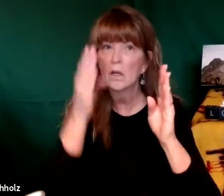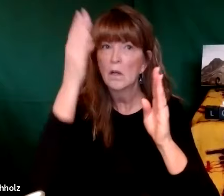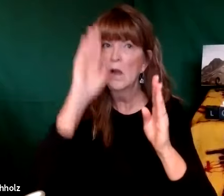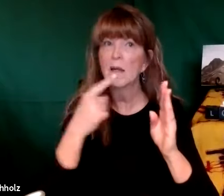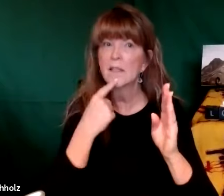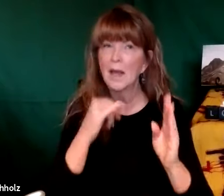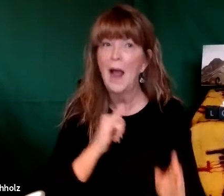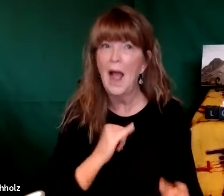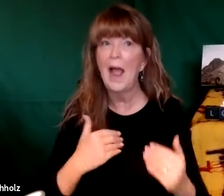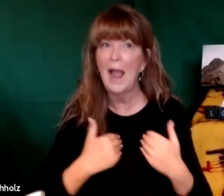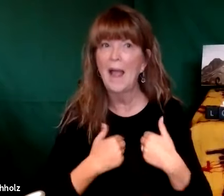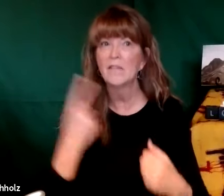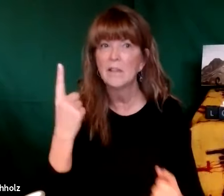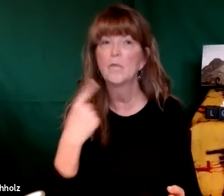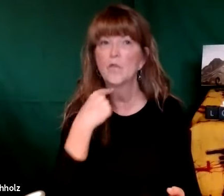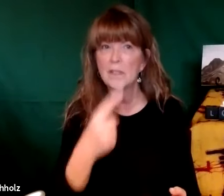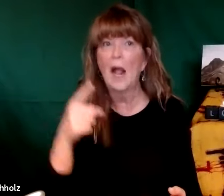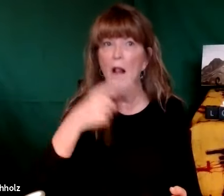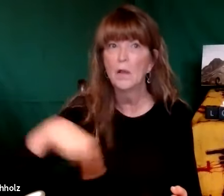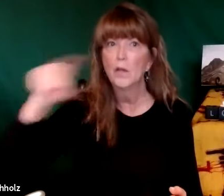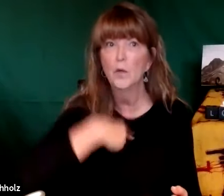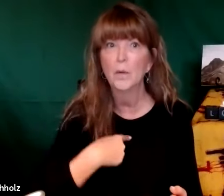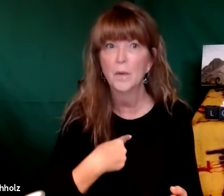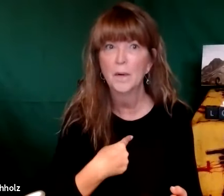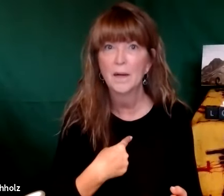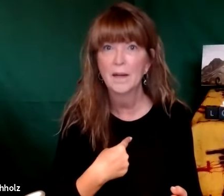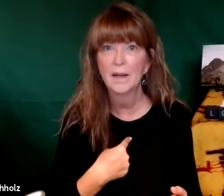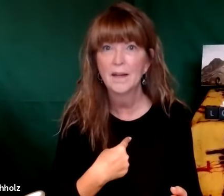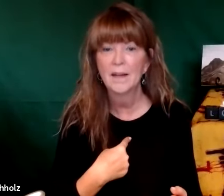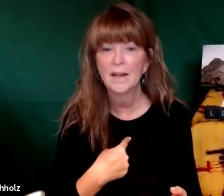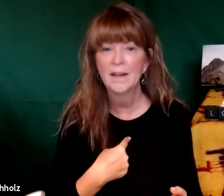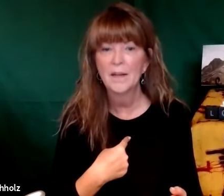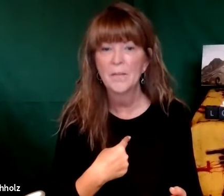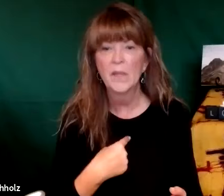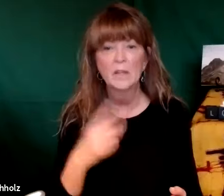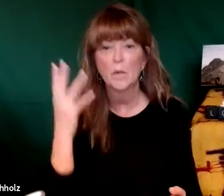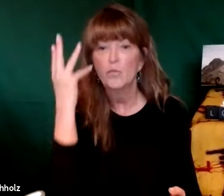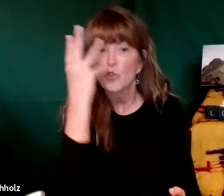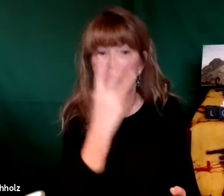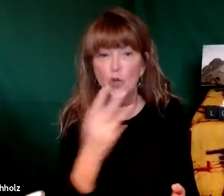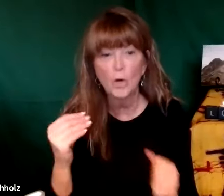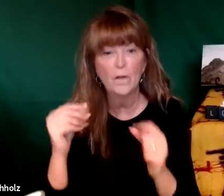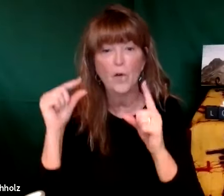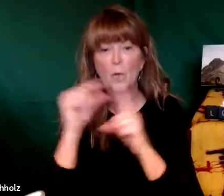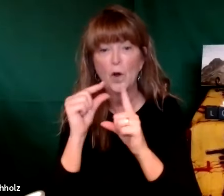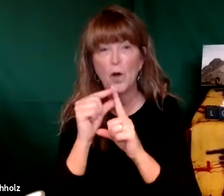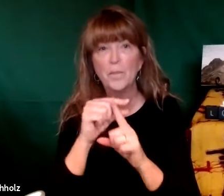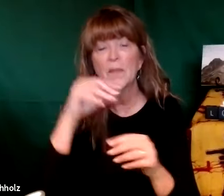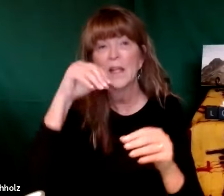and whenever we see that term we need to be really cognizant because it means God has something important to tell us